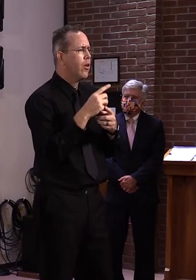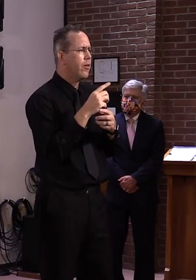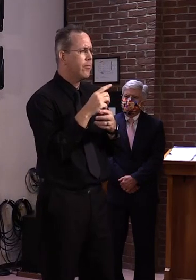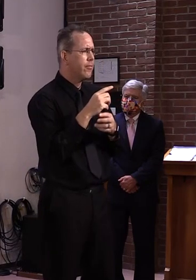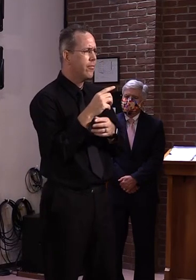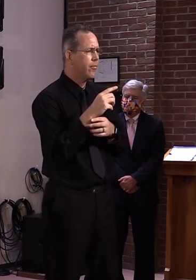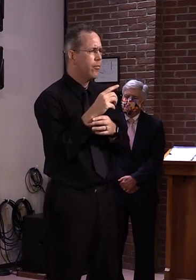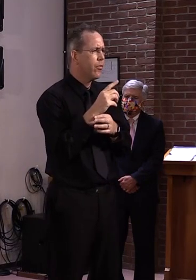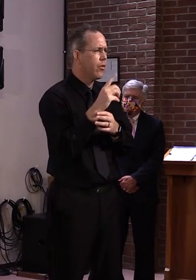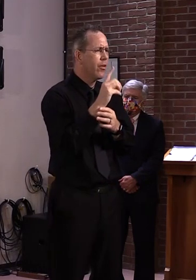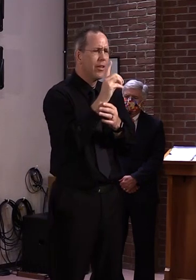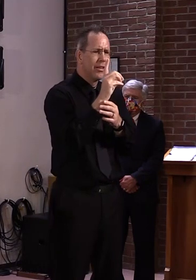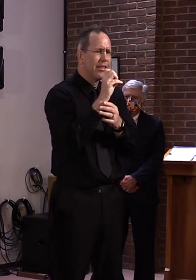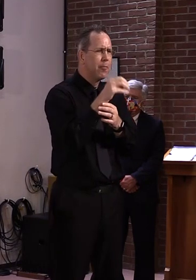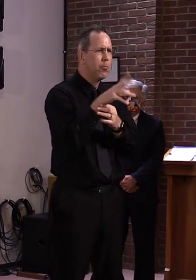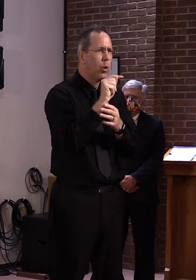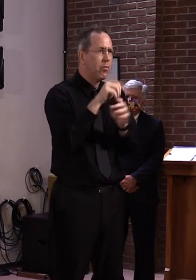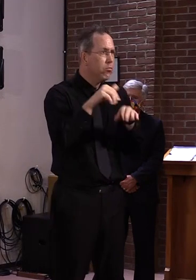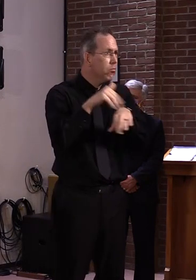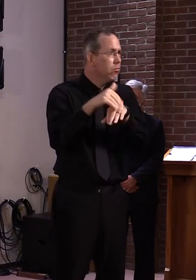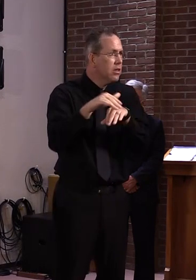Okay. I can reach out to the tag. right.